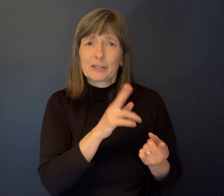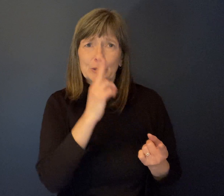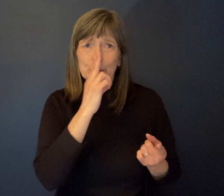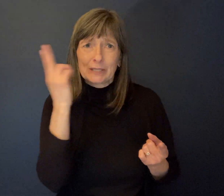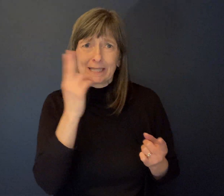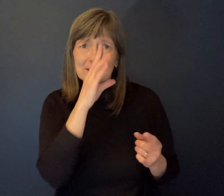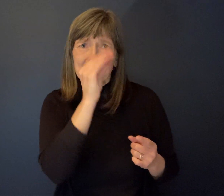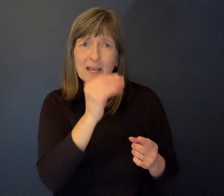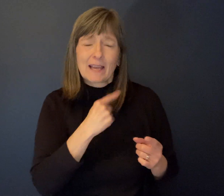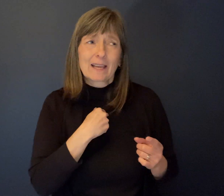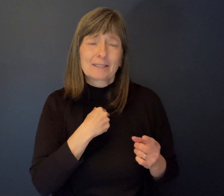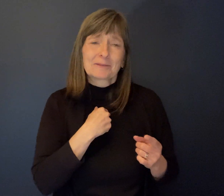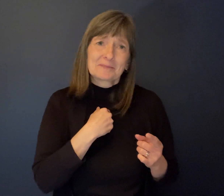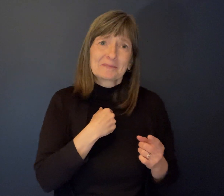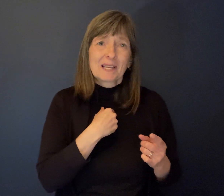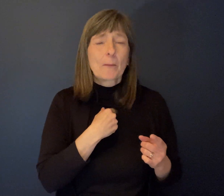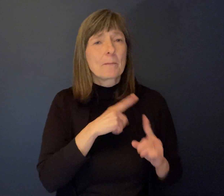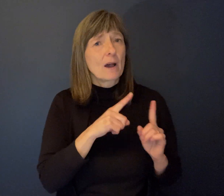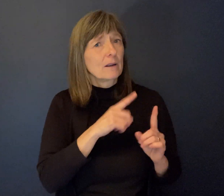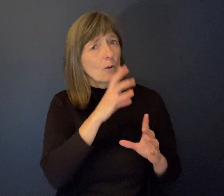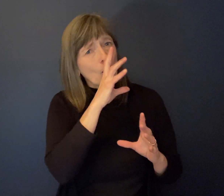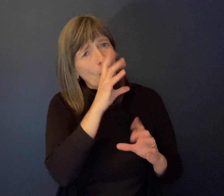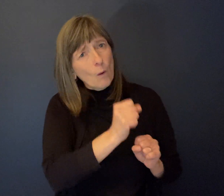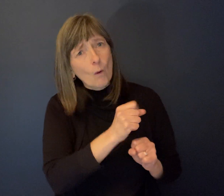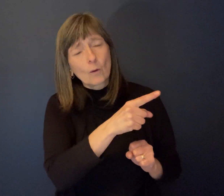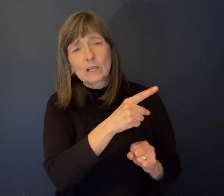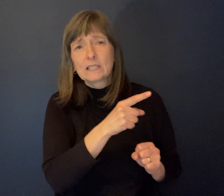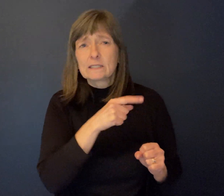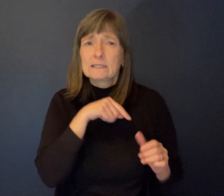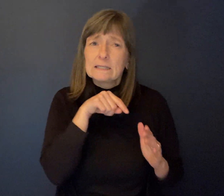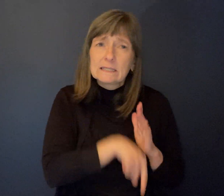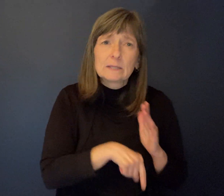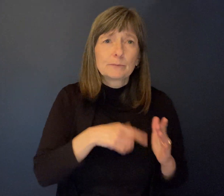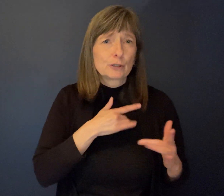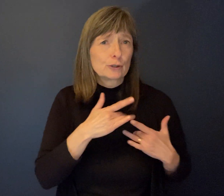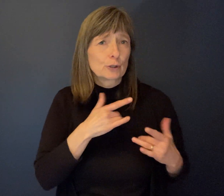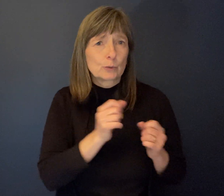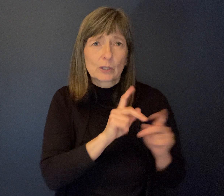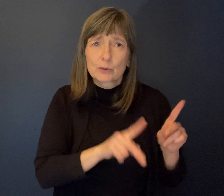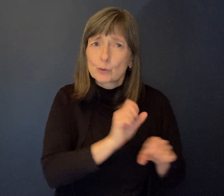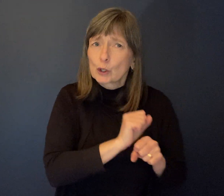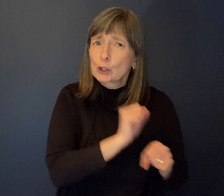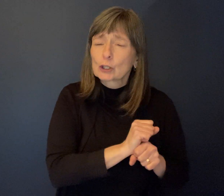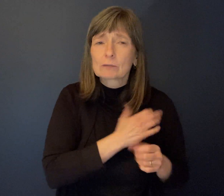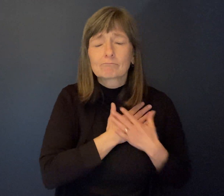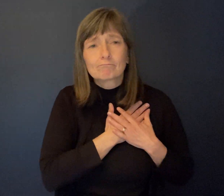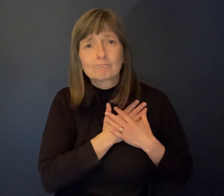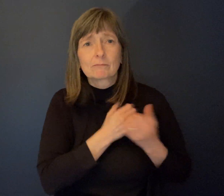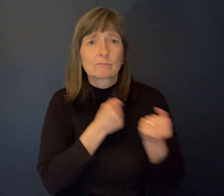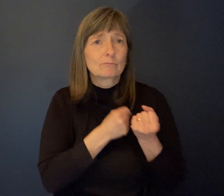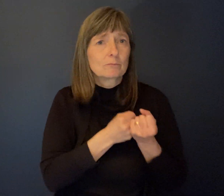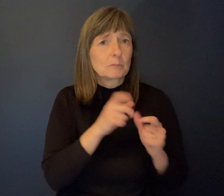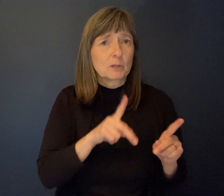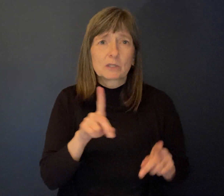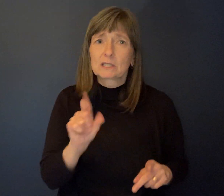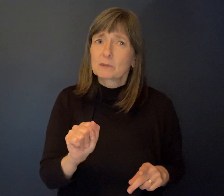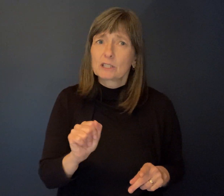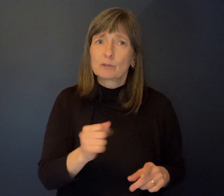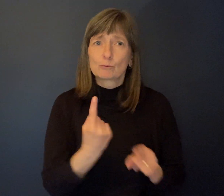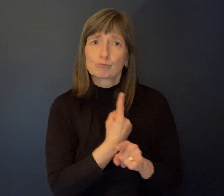cared deeply about the work that he did, and he cared deeply about individuals with disabilities and, and their right to live adequately in the province. And